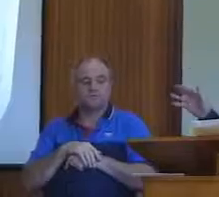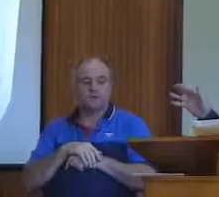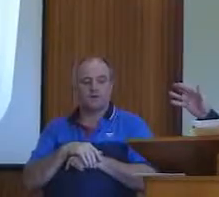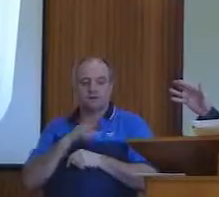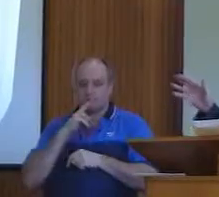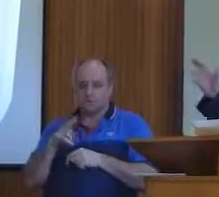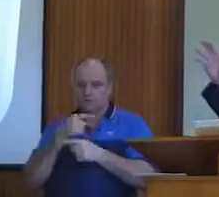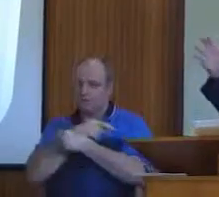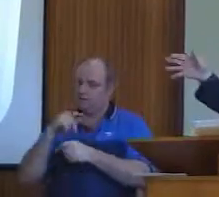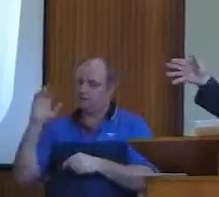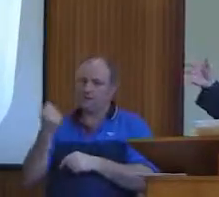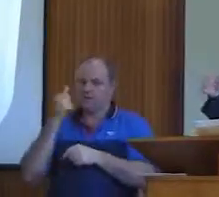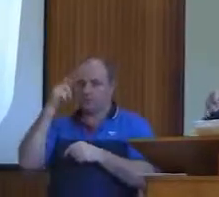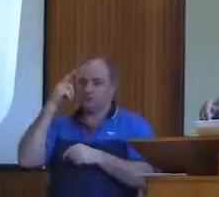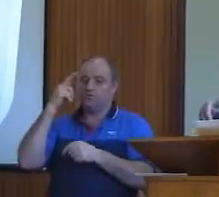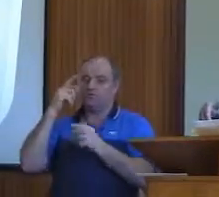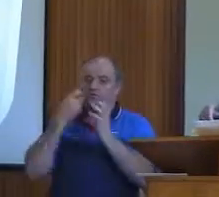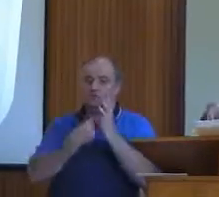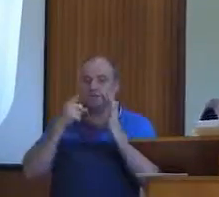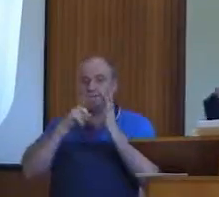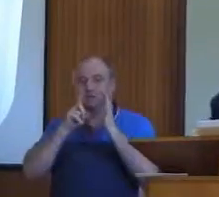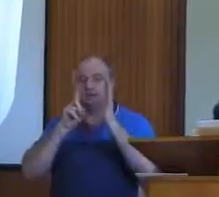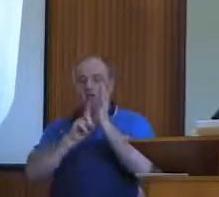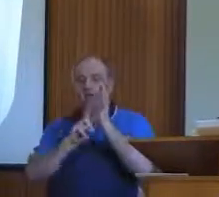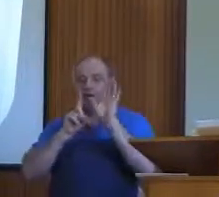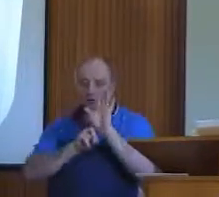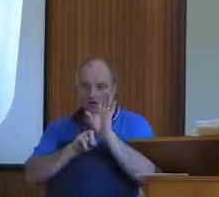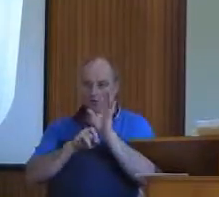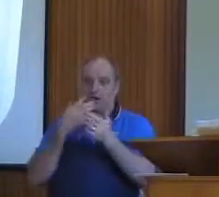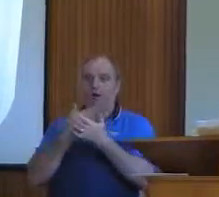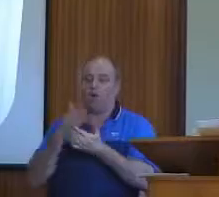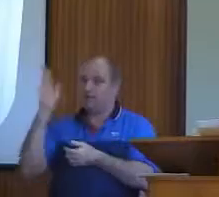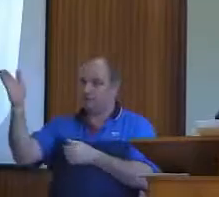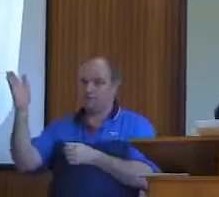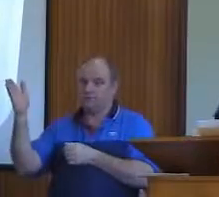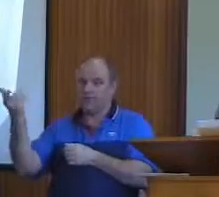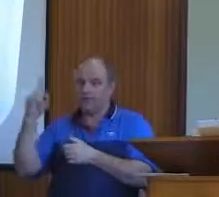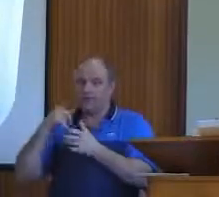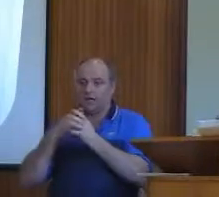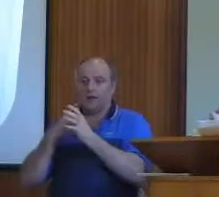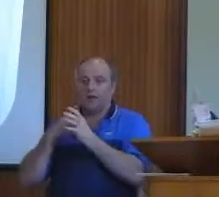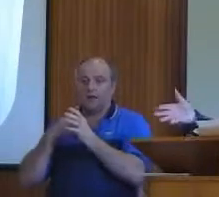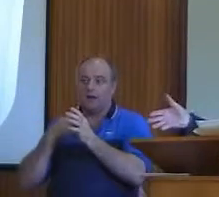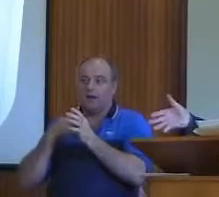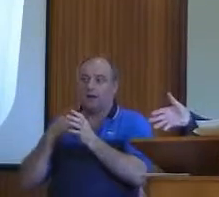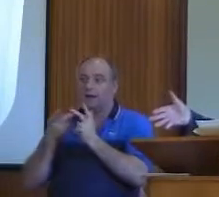then He responds to that and we find the grace to come through whatever trials